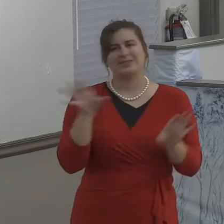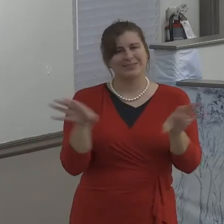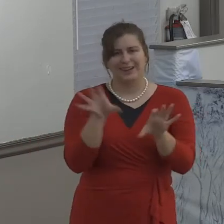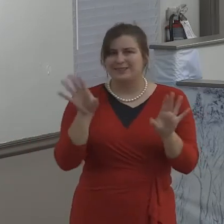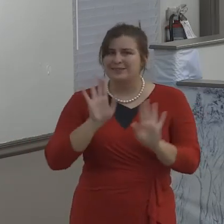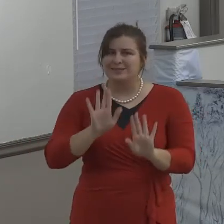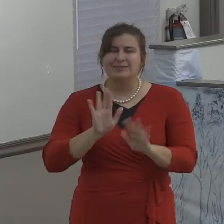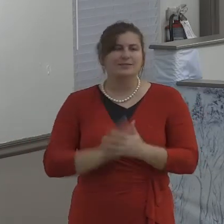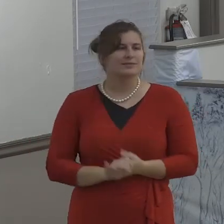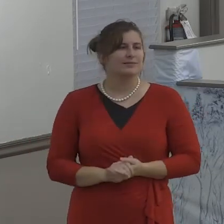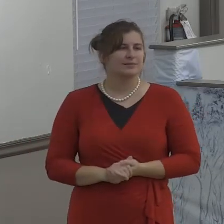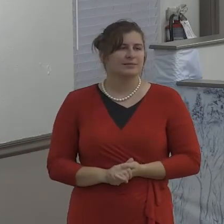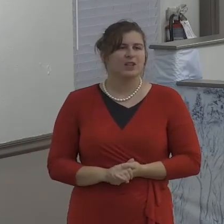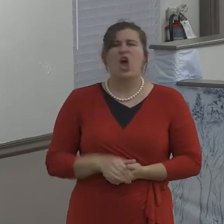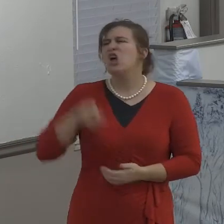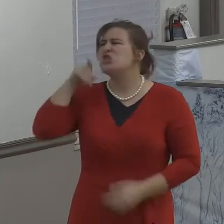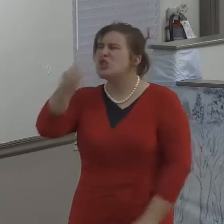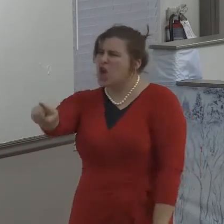Really, are you sure about that?